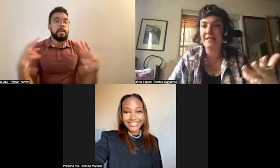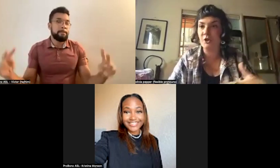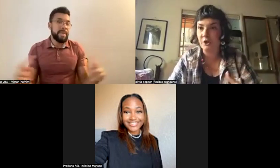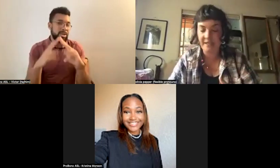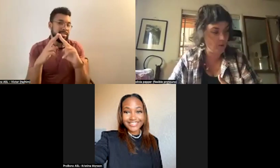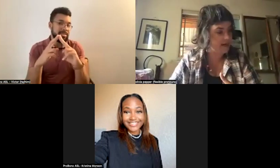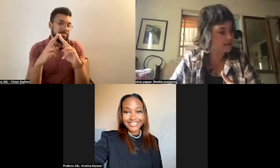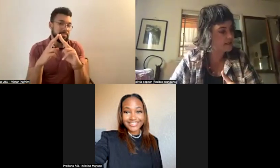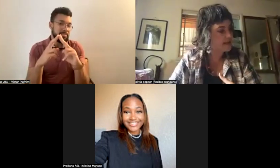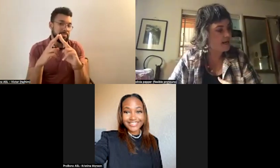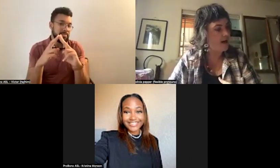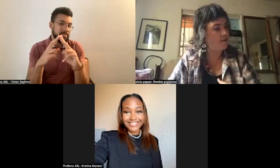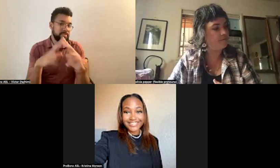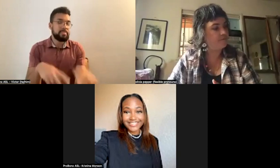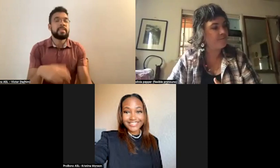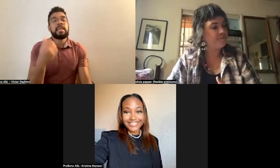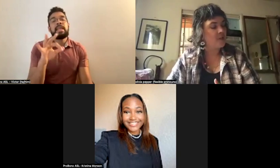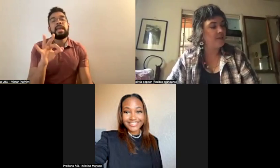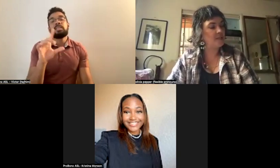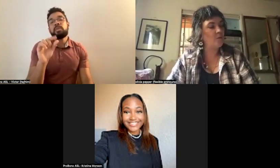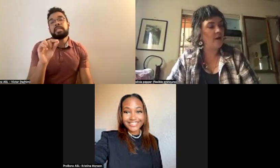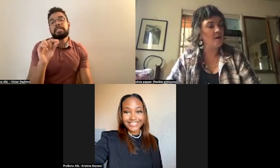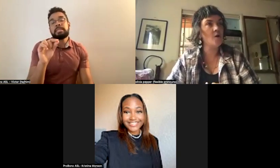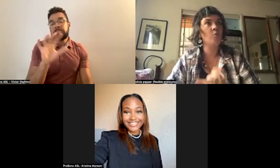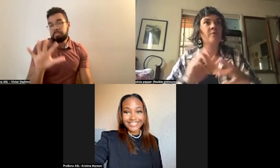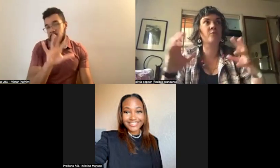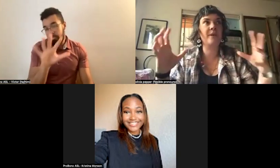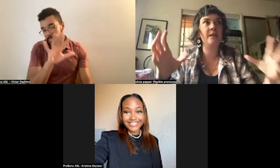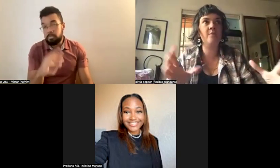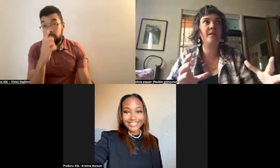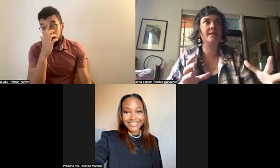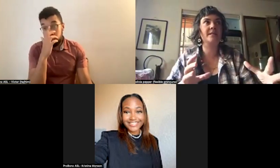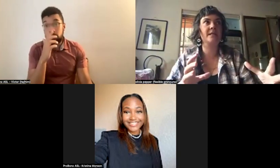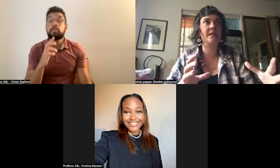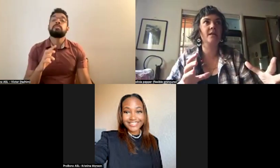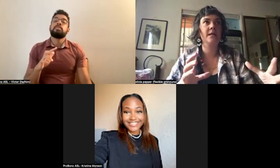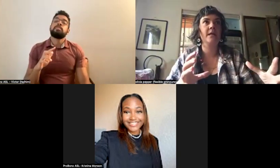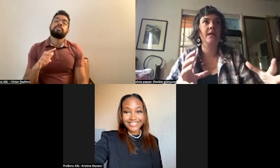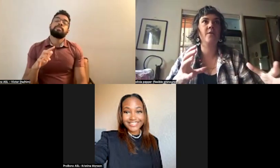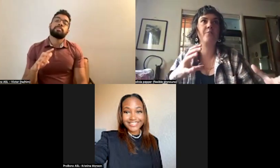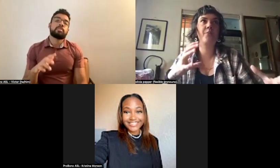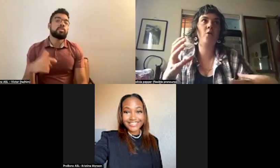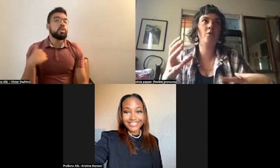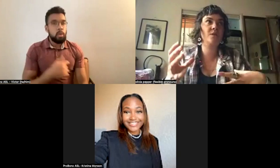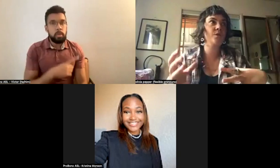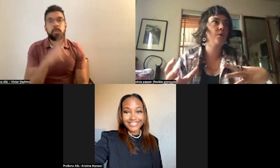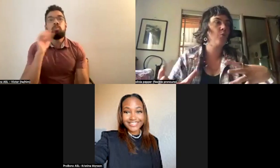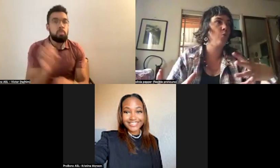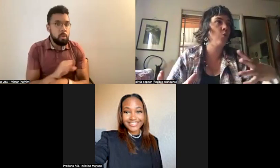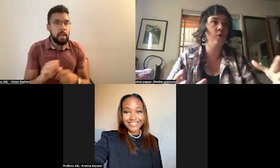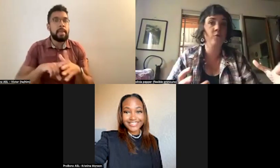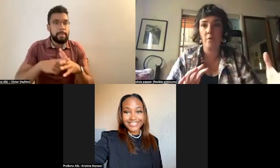teens, early twenties. Um, this is where we really begin to see in the post